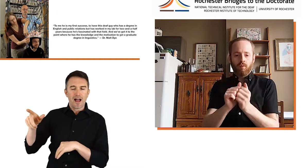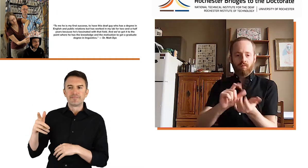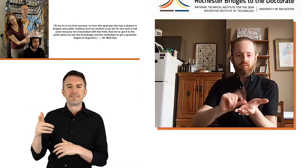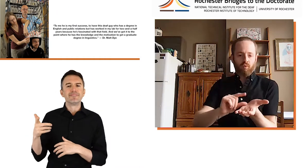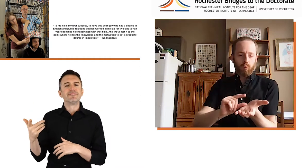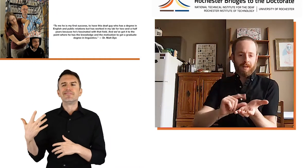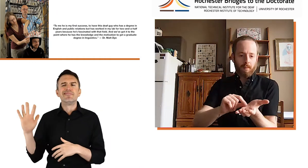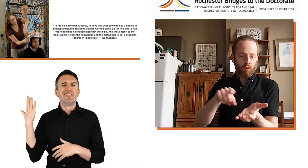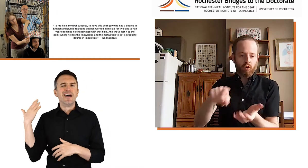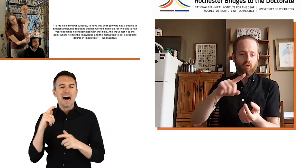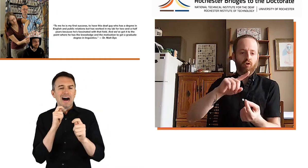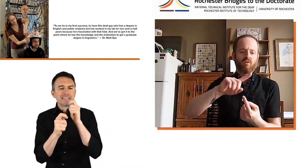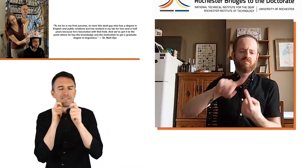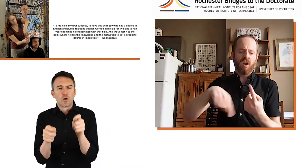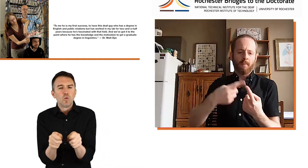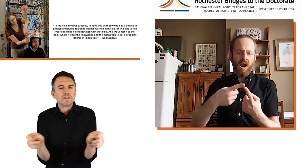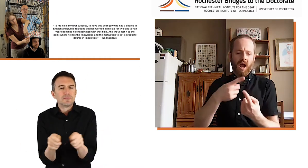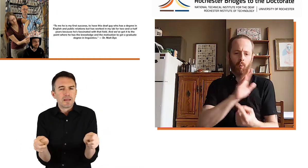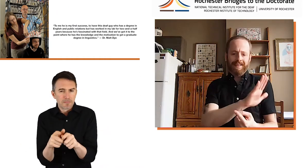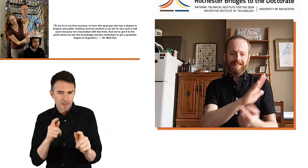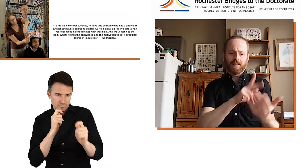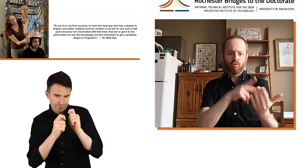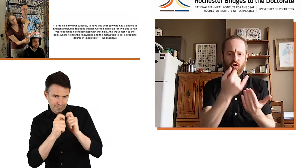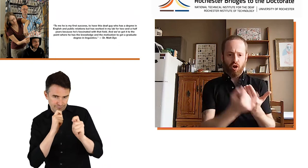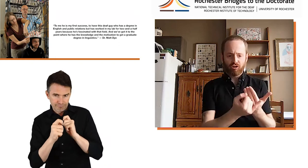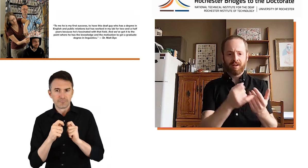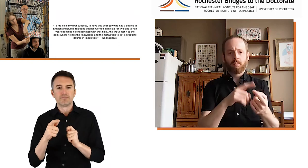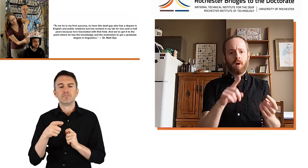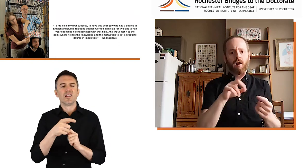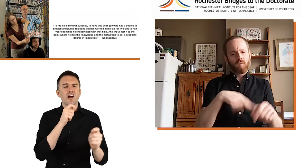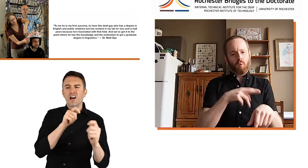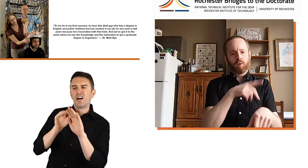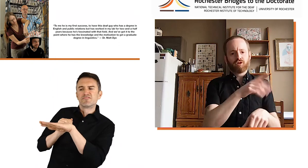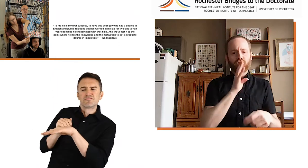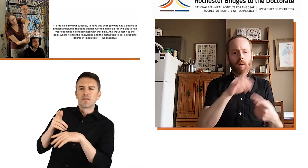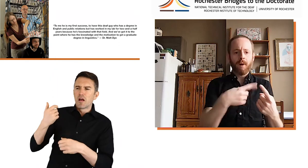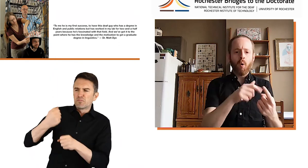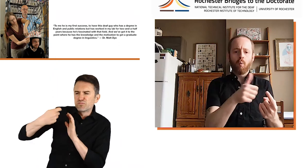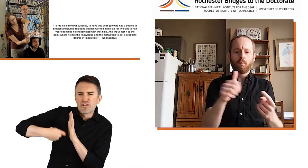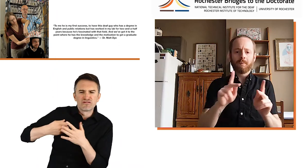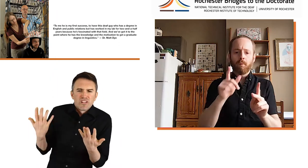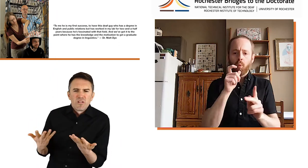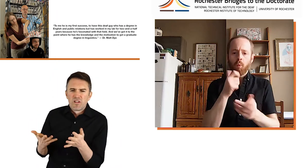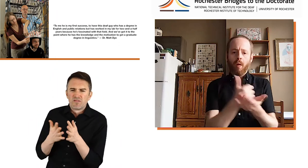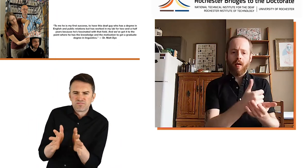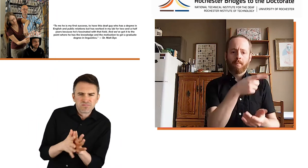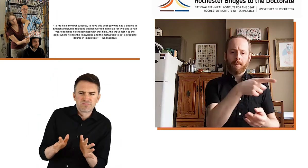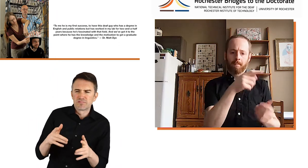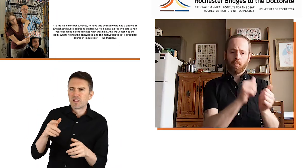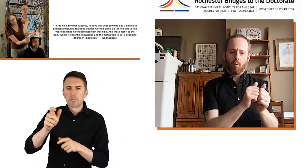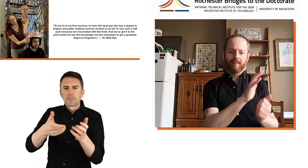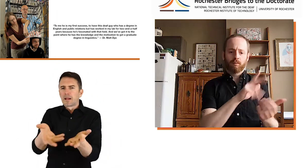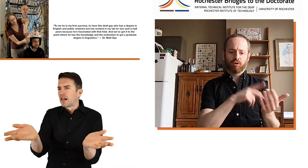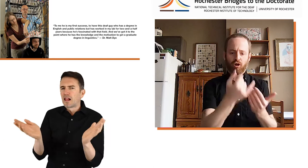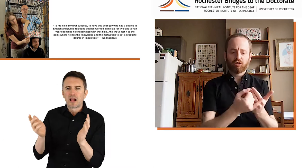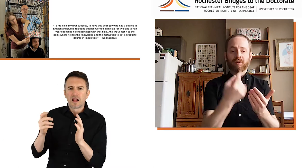So, Matt Dye had an interview with a newspaper specifically about his research project. The newspaper was,